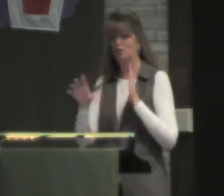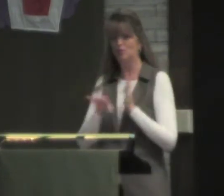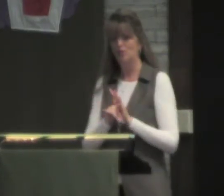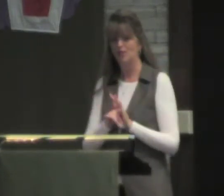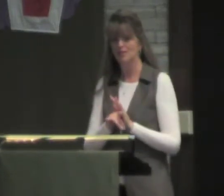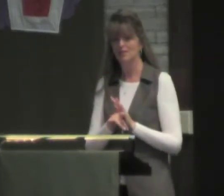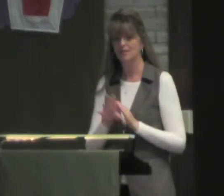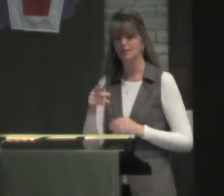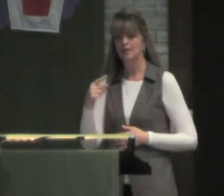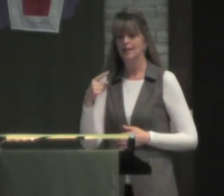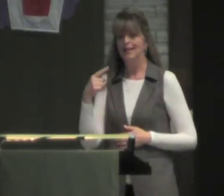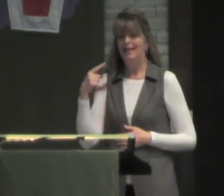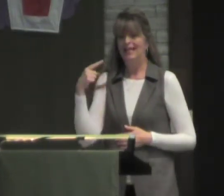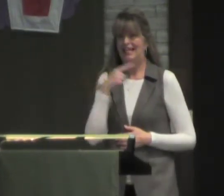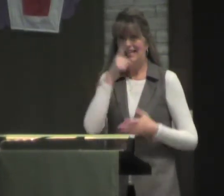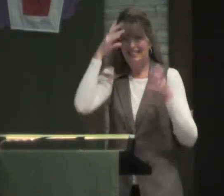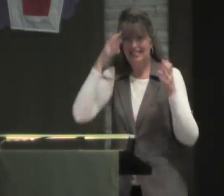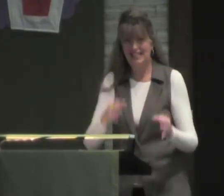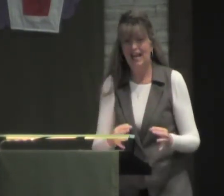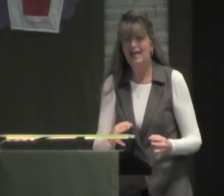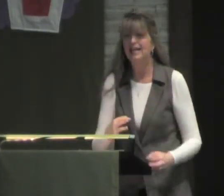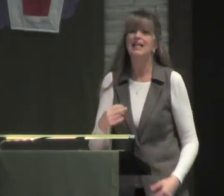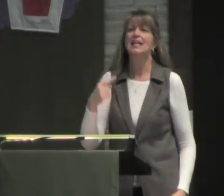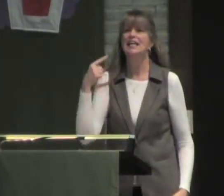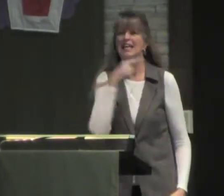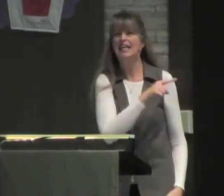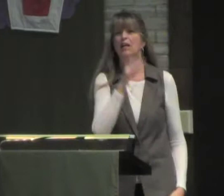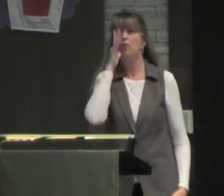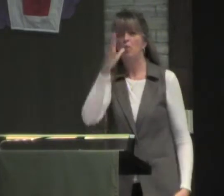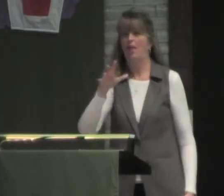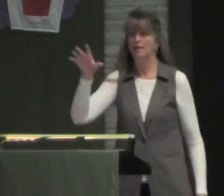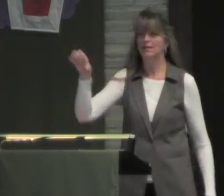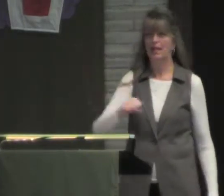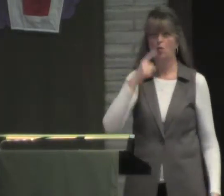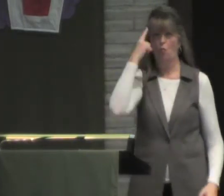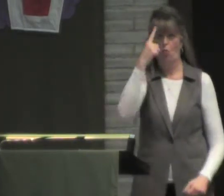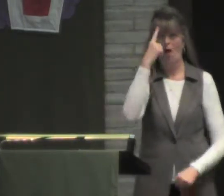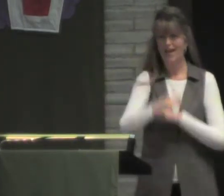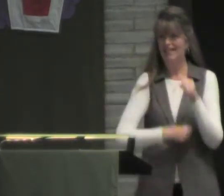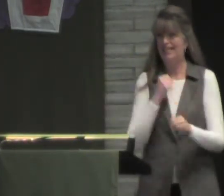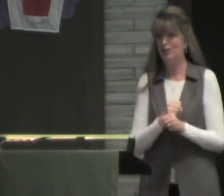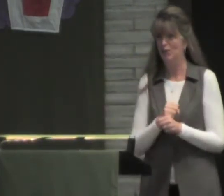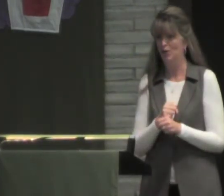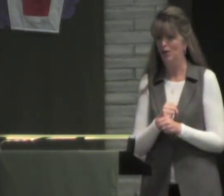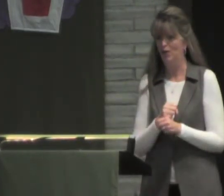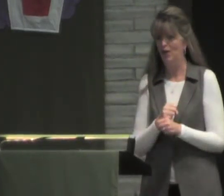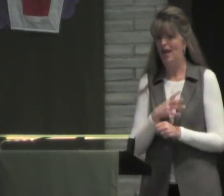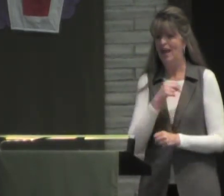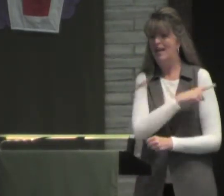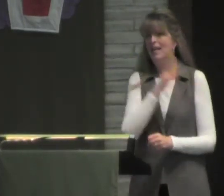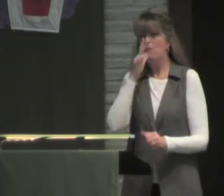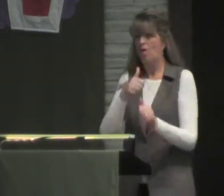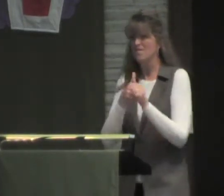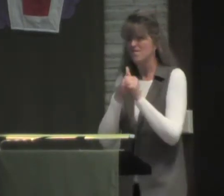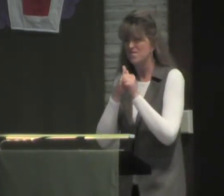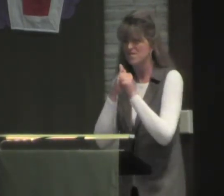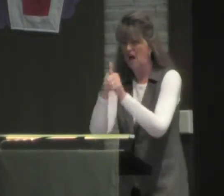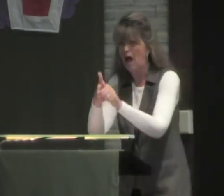It's an enjoyable one. If you need something to read, pick this. But anyway, A.J. Jacobs decides that he's